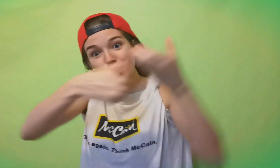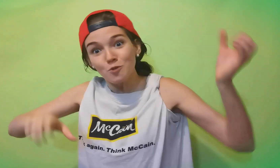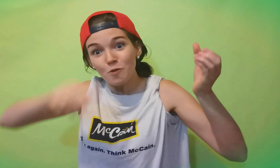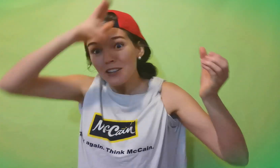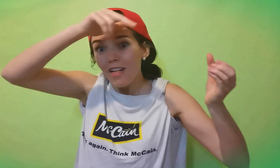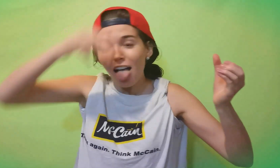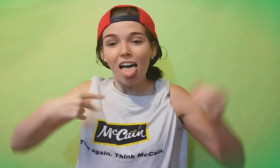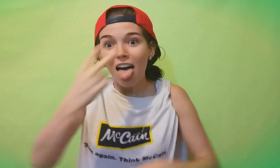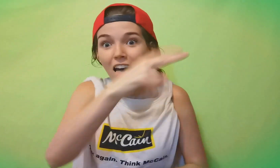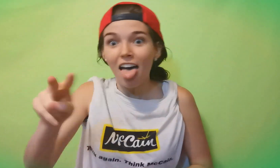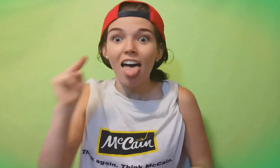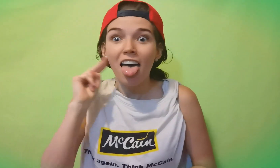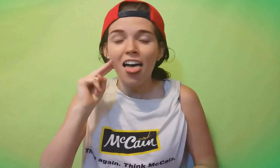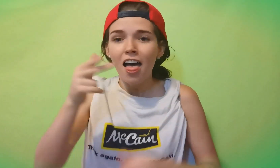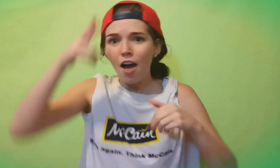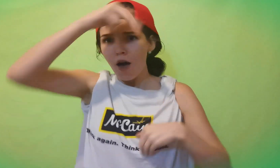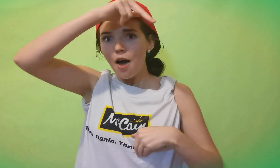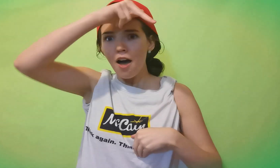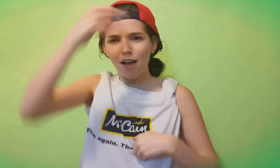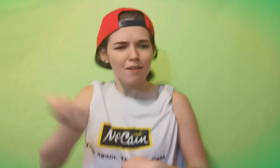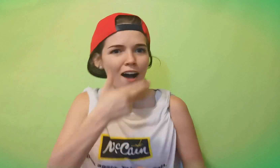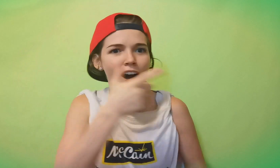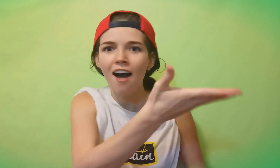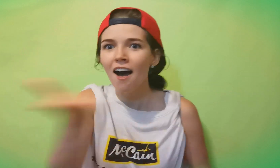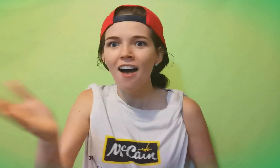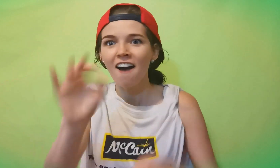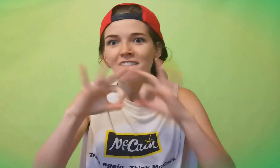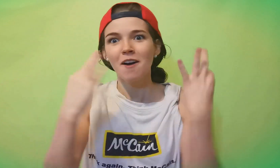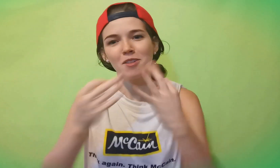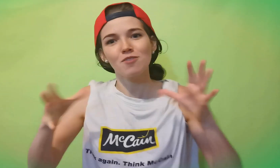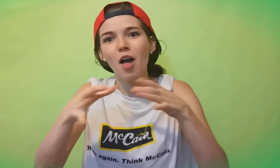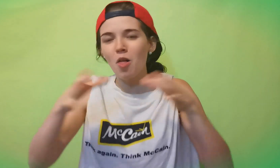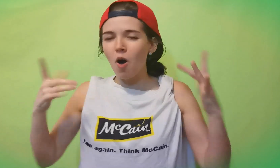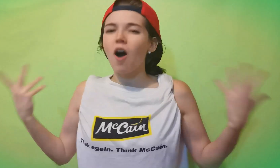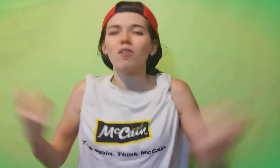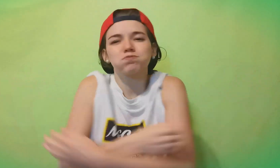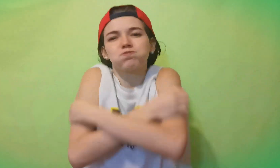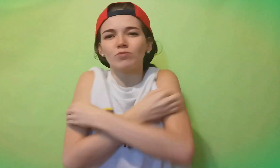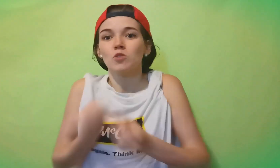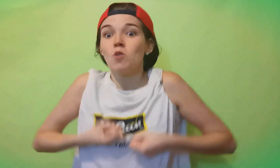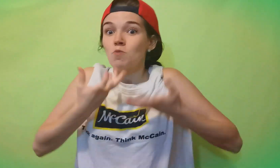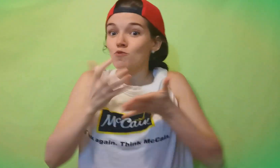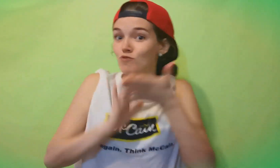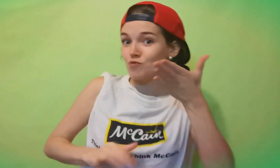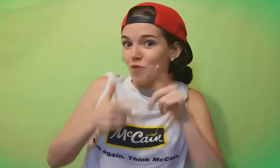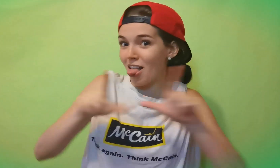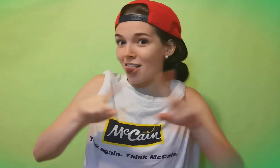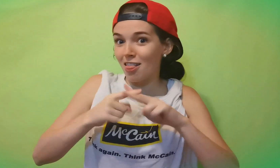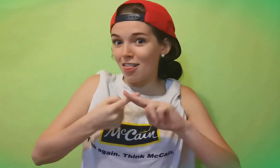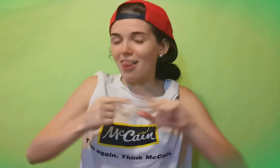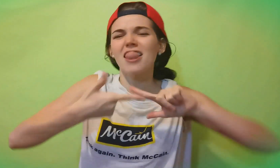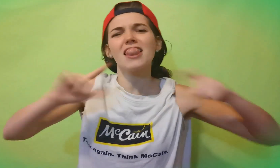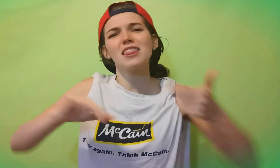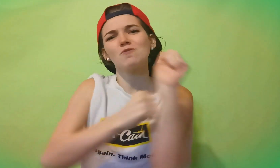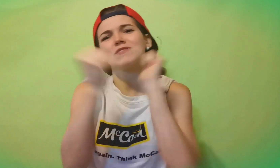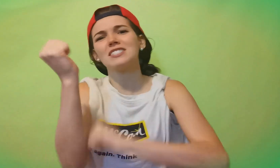graduating with degrees will witness deaf graduates smiling faces family gatherings folders and braces poetry stories language tools linguistic